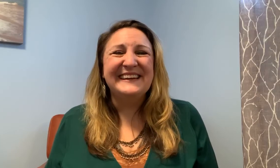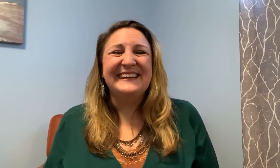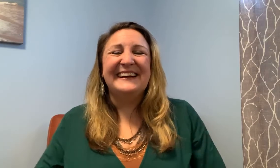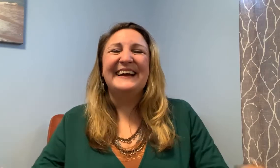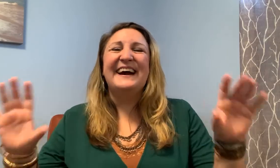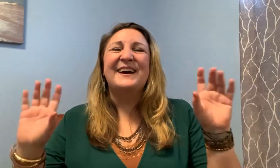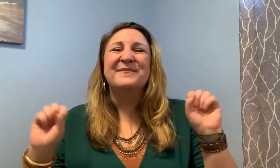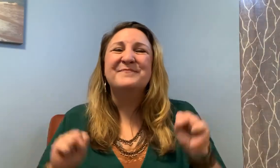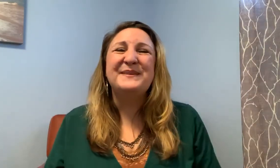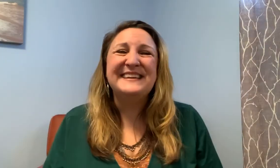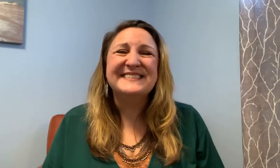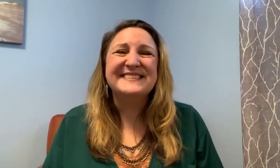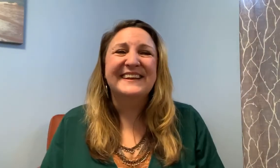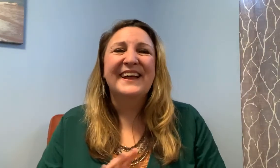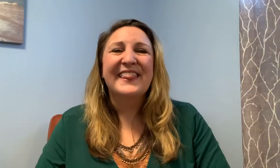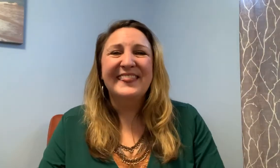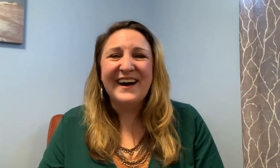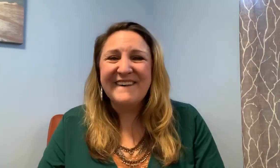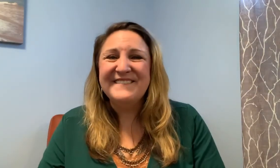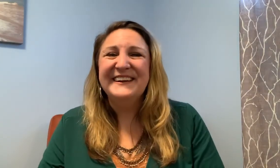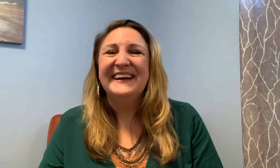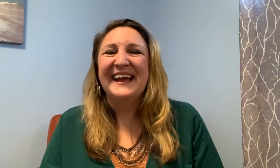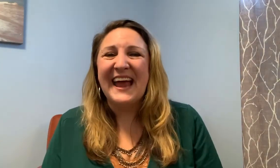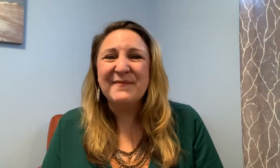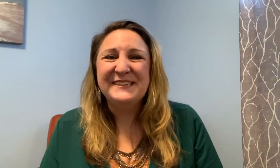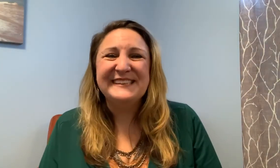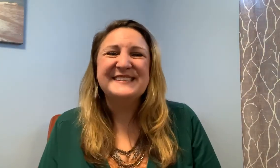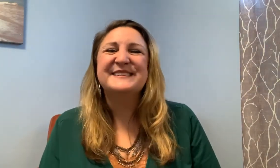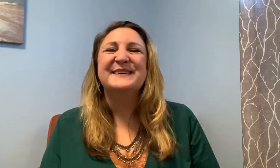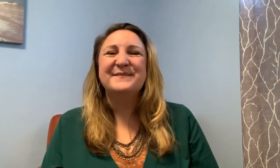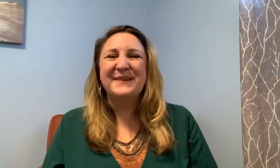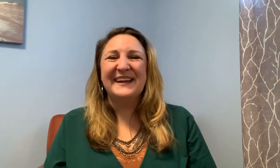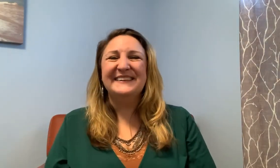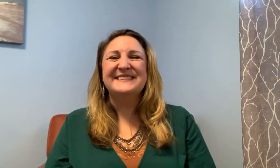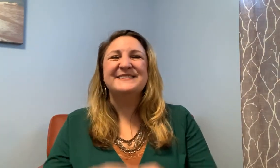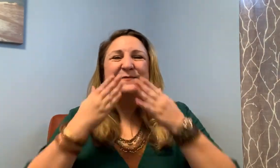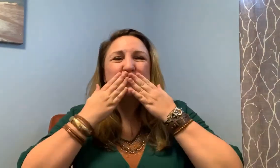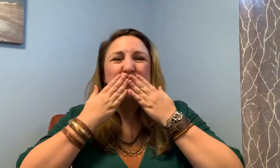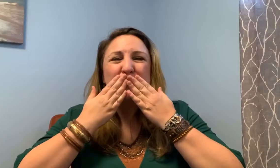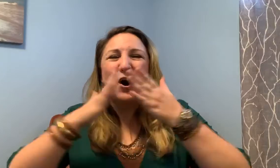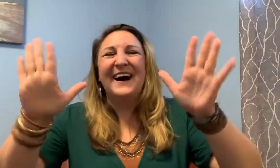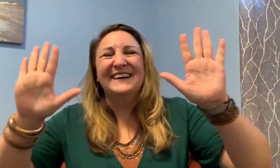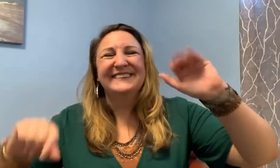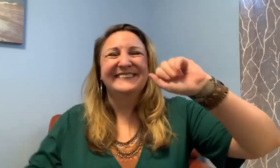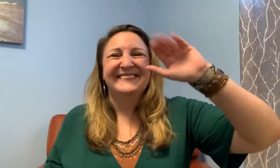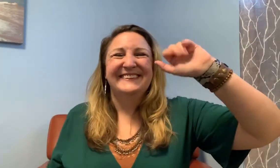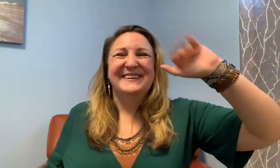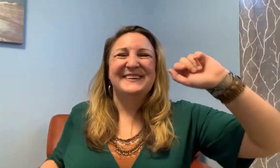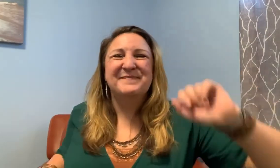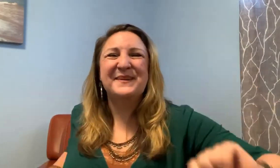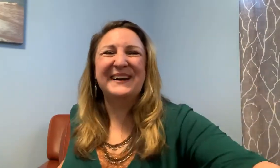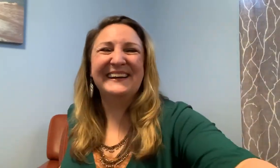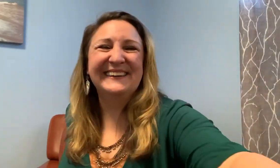peace love happiness balance muah buh-bye bye bye bye bye